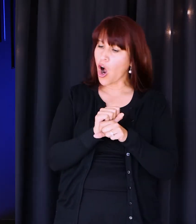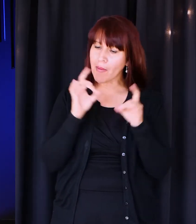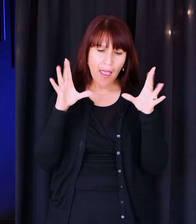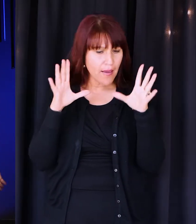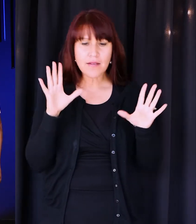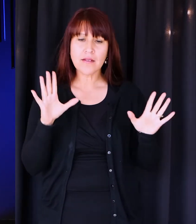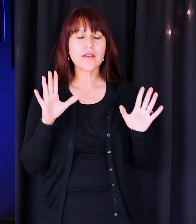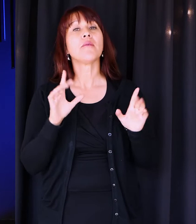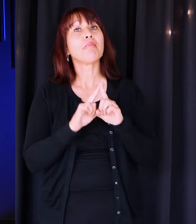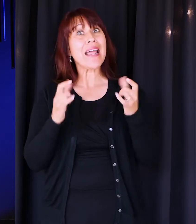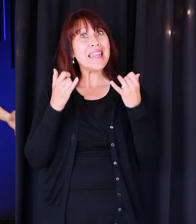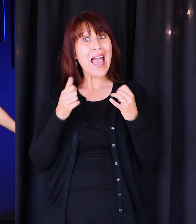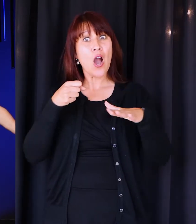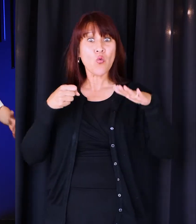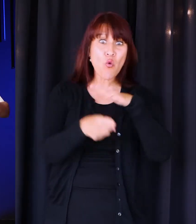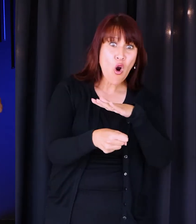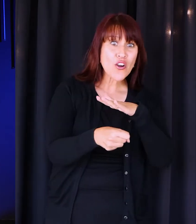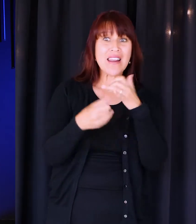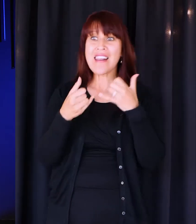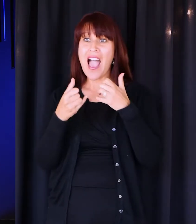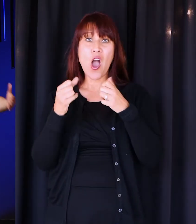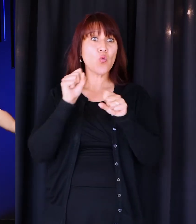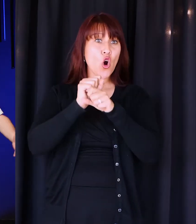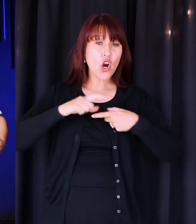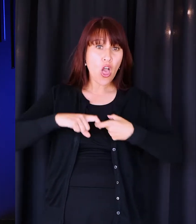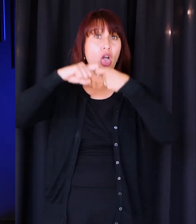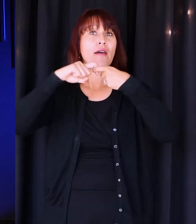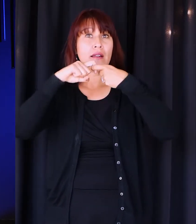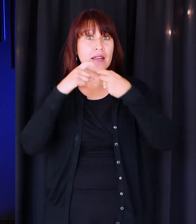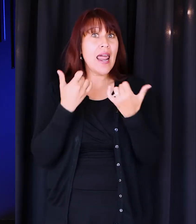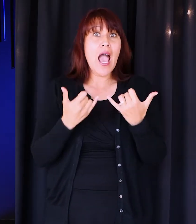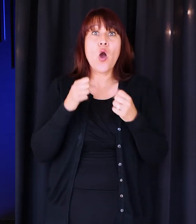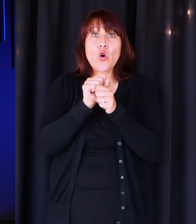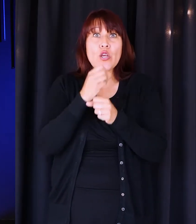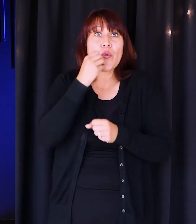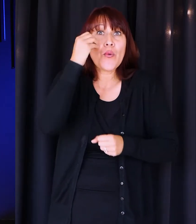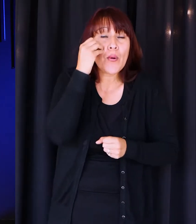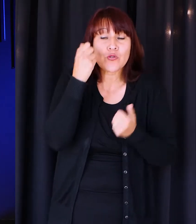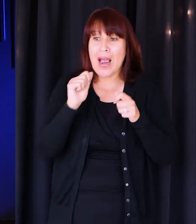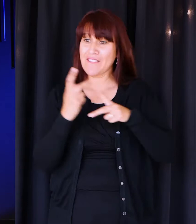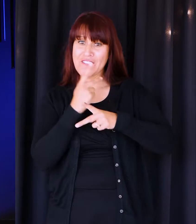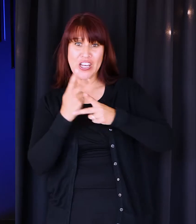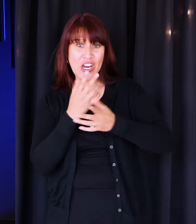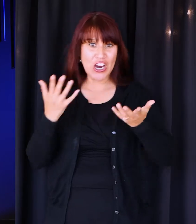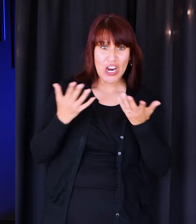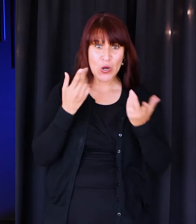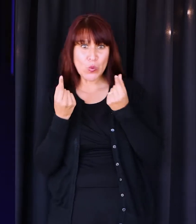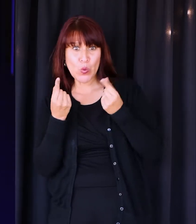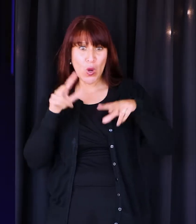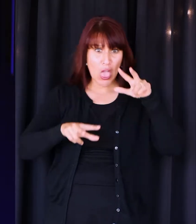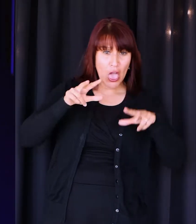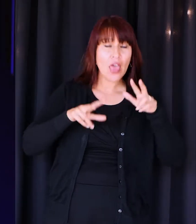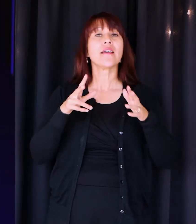quarantined, now that you've been furloughed, now that you've been working from home, now that you've been trying to figure out this new normal, many of